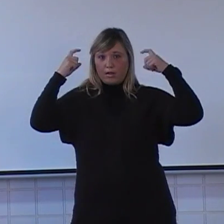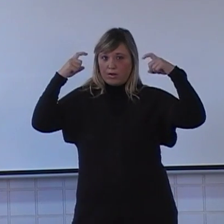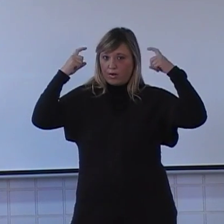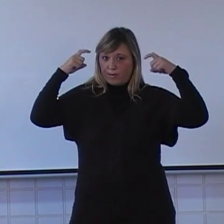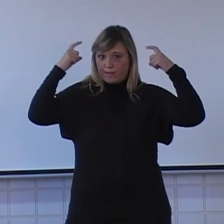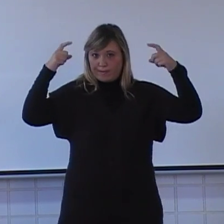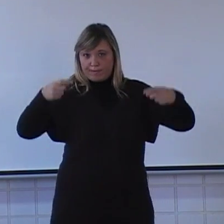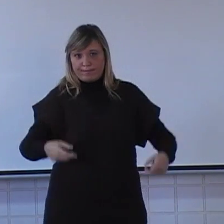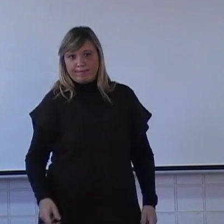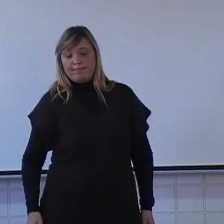on Thank you.